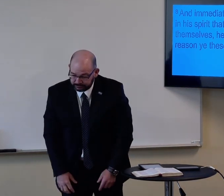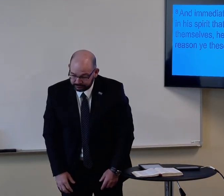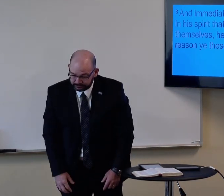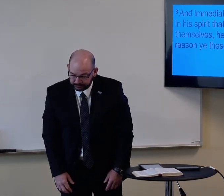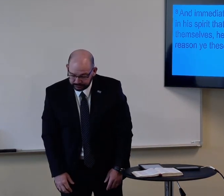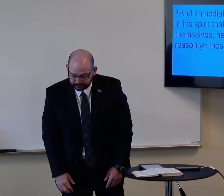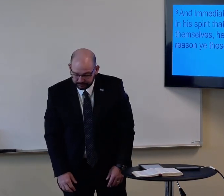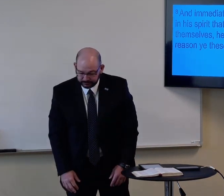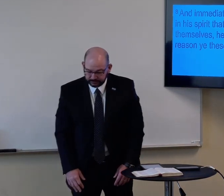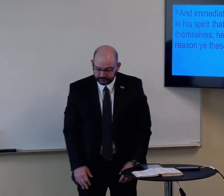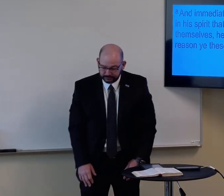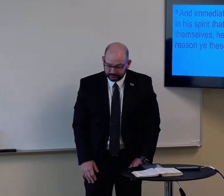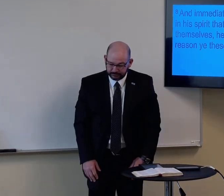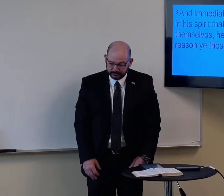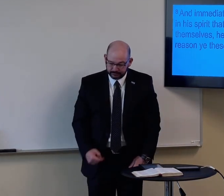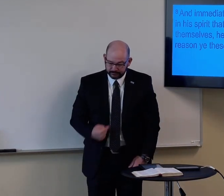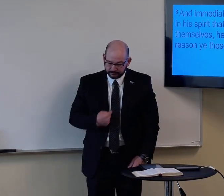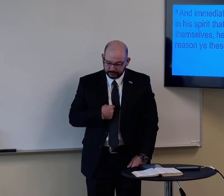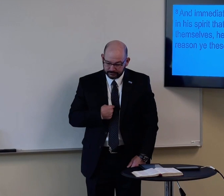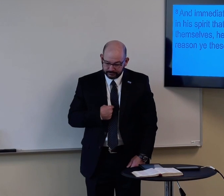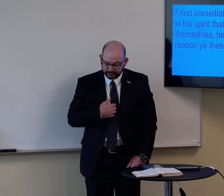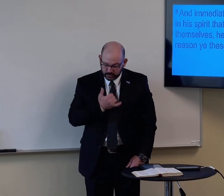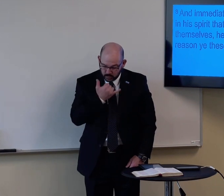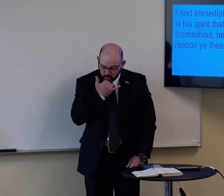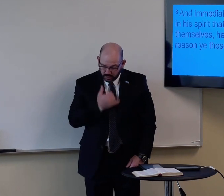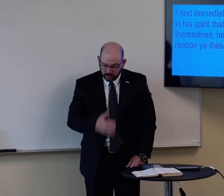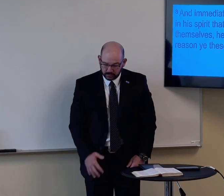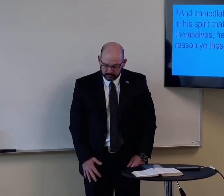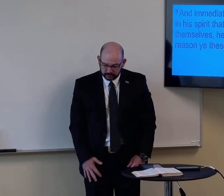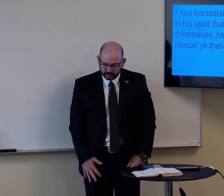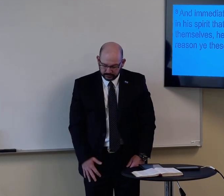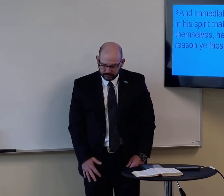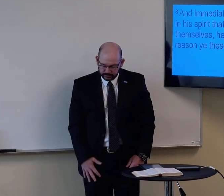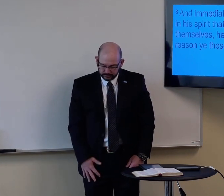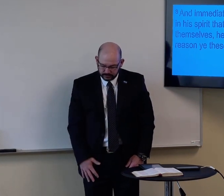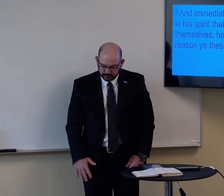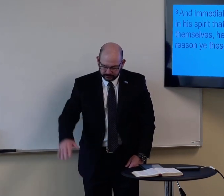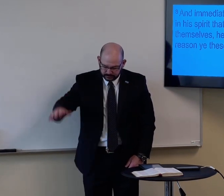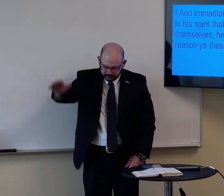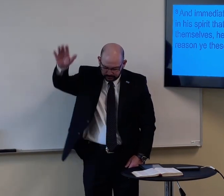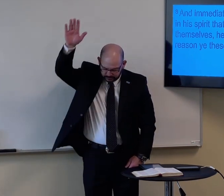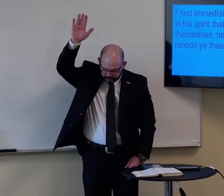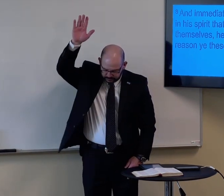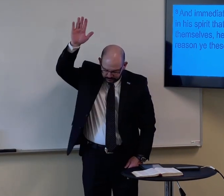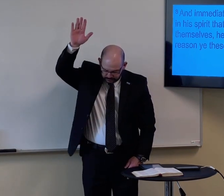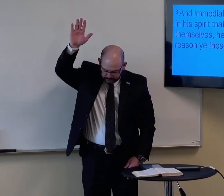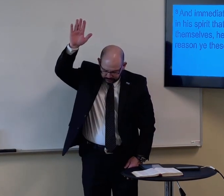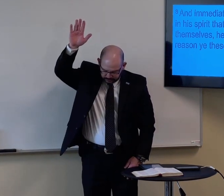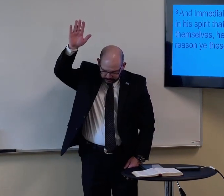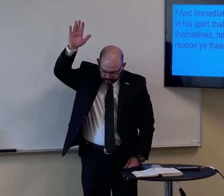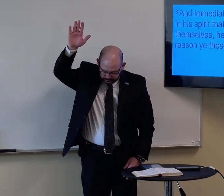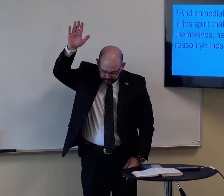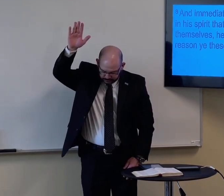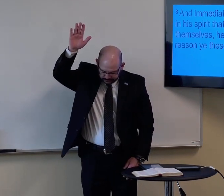We need to agree with the Bible, agree with God's word, agree with God, and say, yep, God's right, I'm wrong.